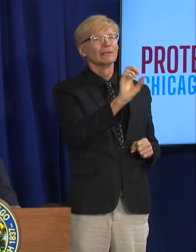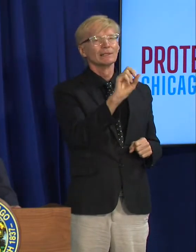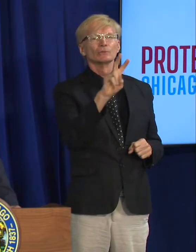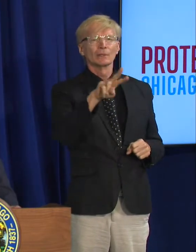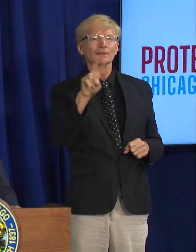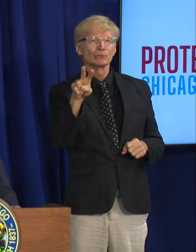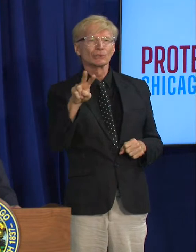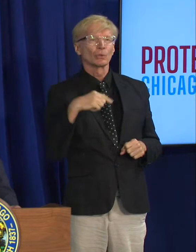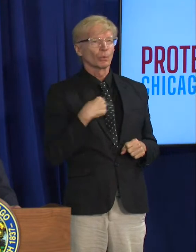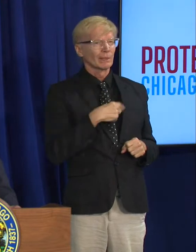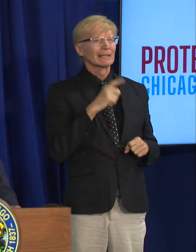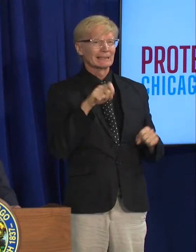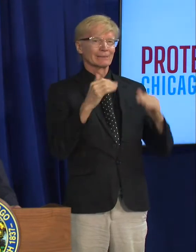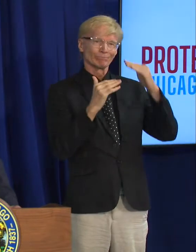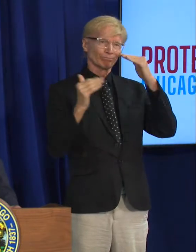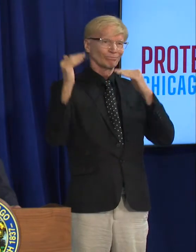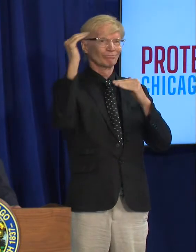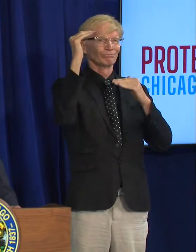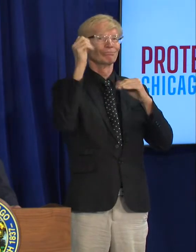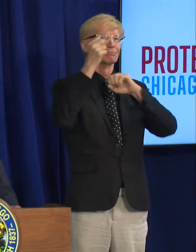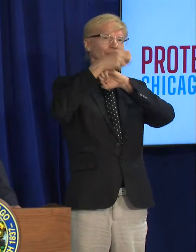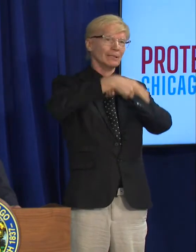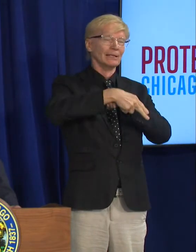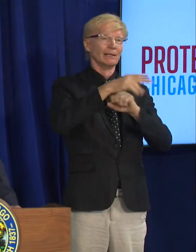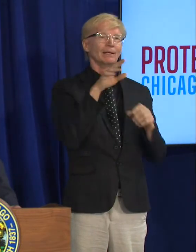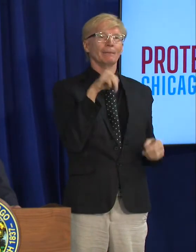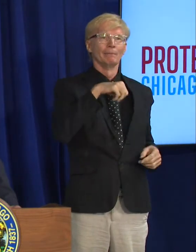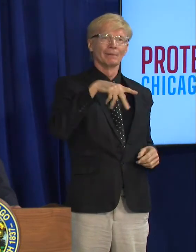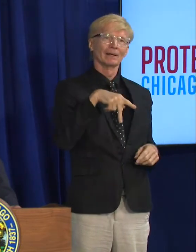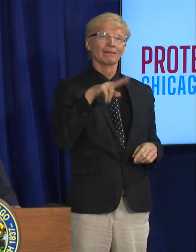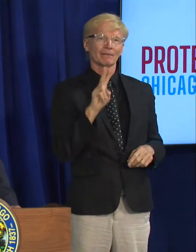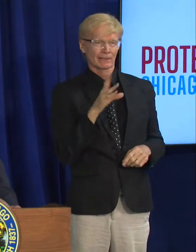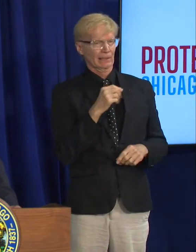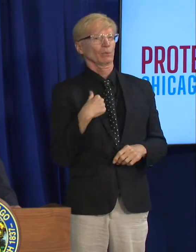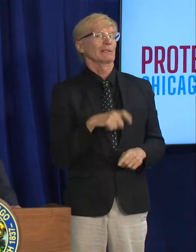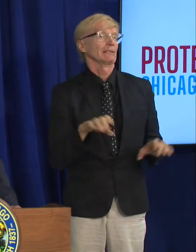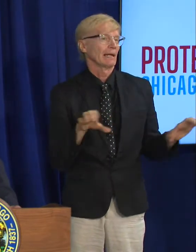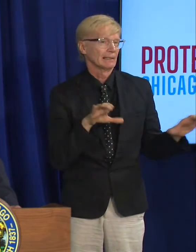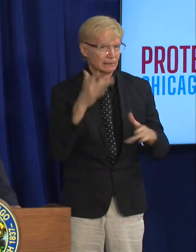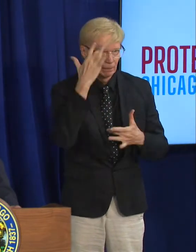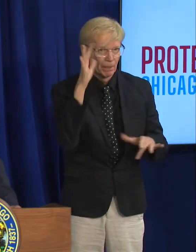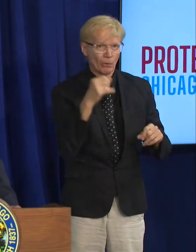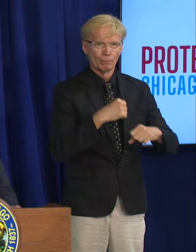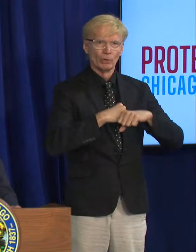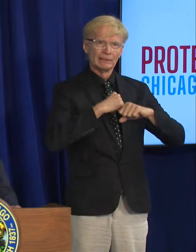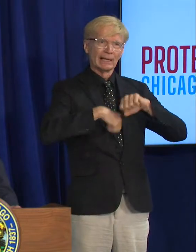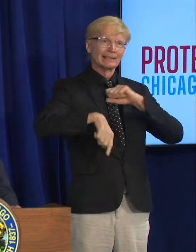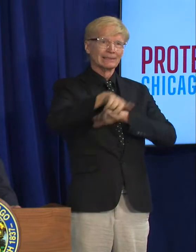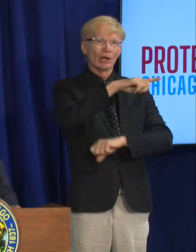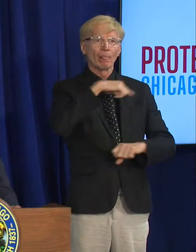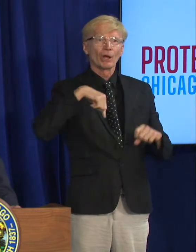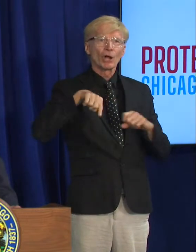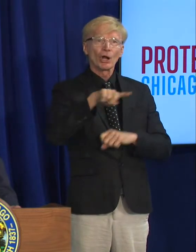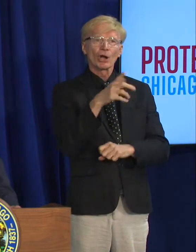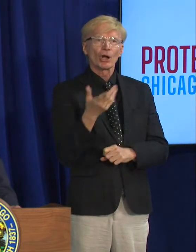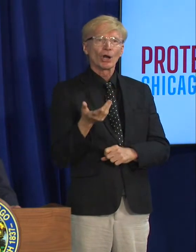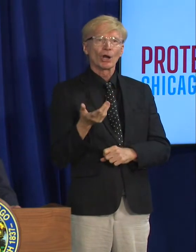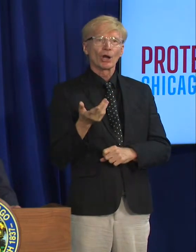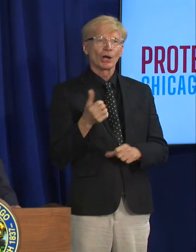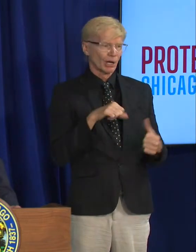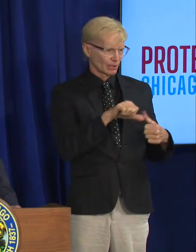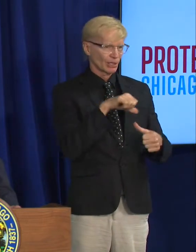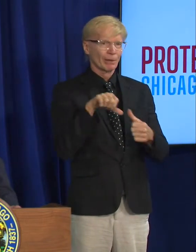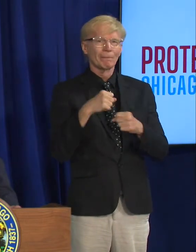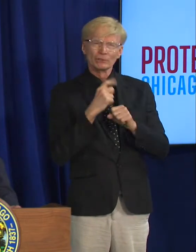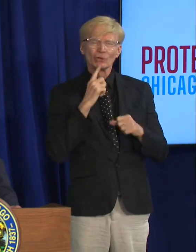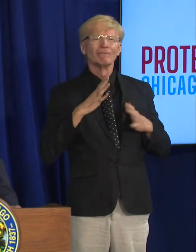we need to get ahead of this together and we need to be smart and we need to protect each other and also make sure that